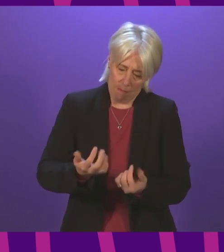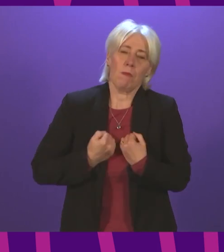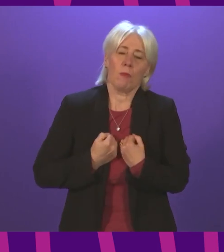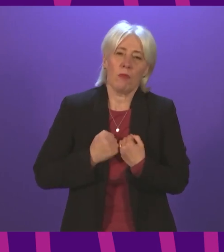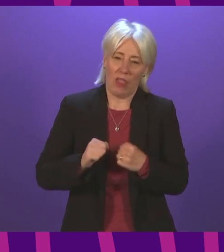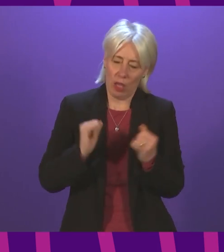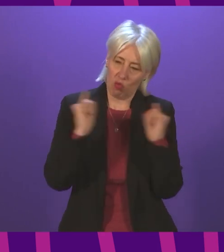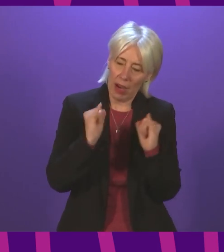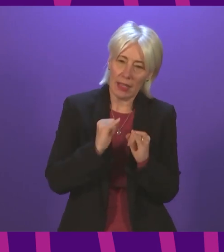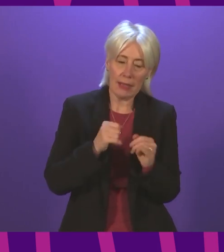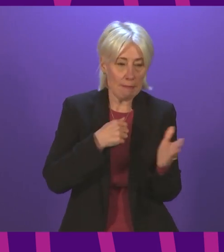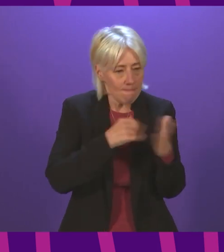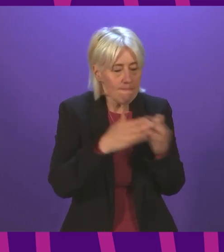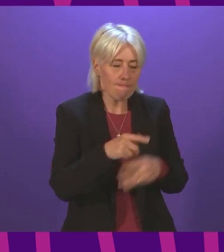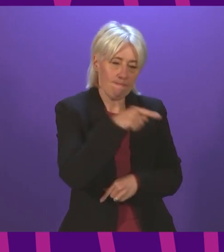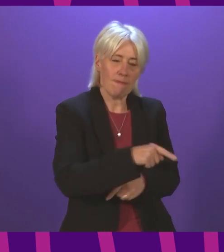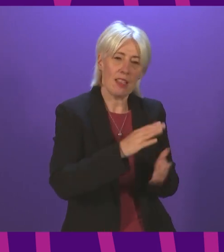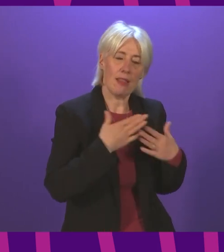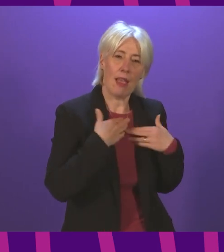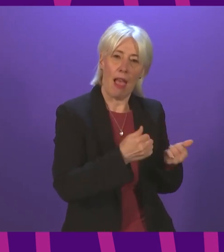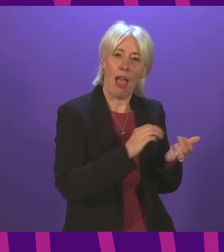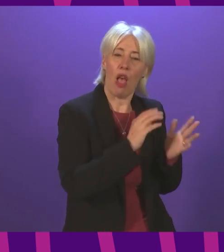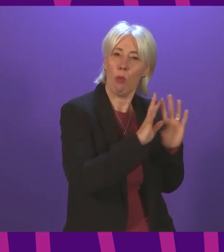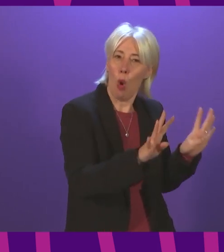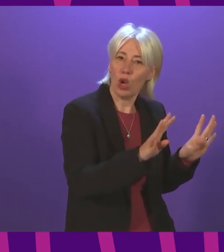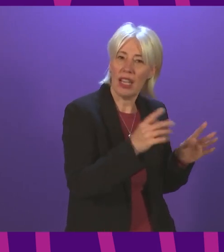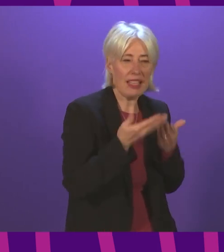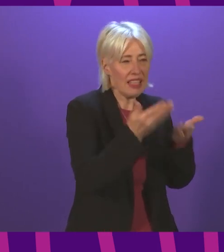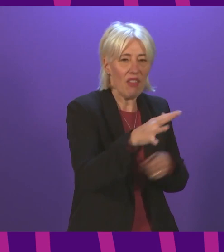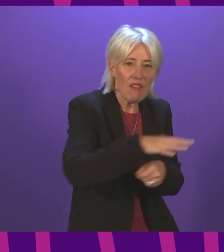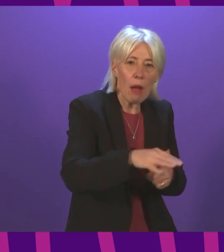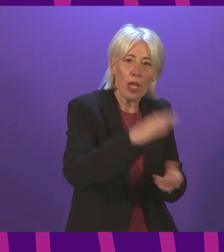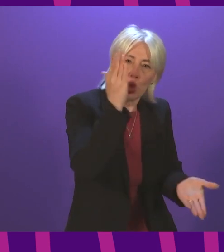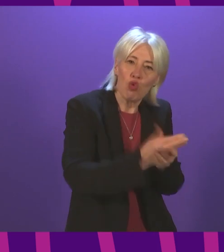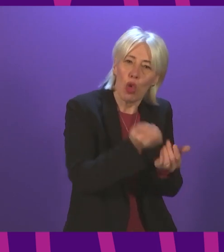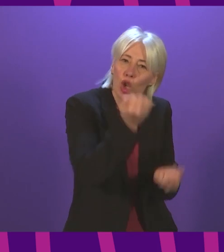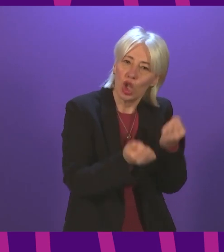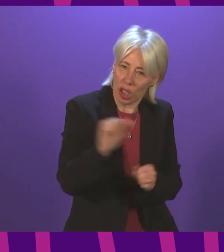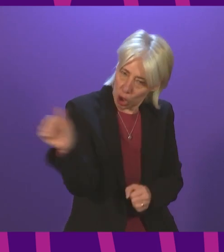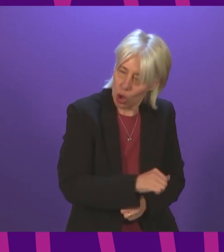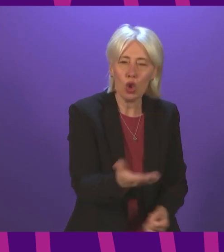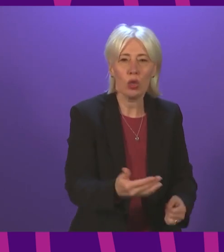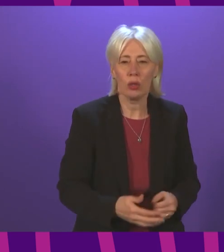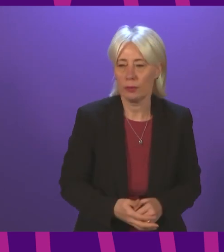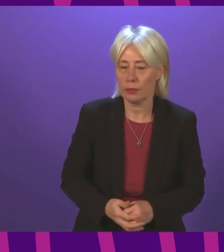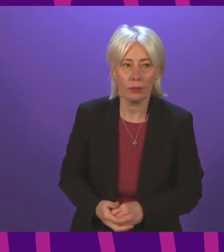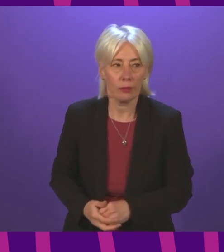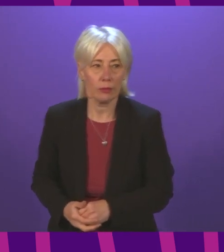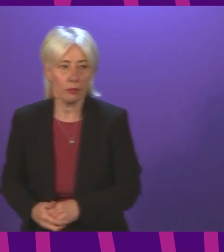get a grip of this rotten health board and get the families the truth and the justice they deserve? First Minister. Sorry,